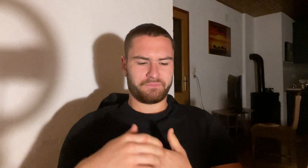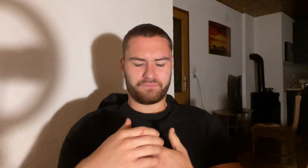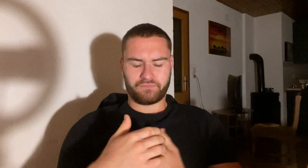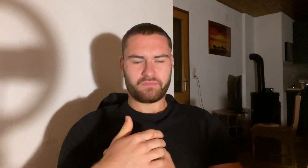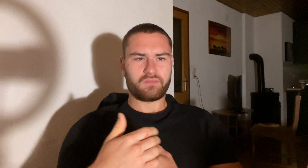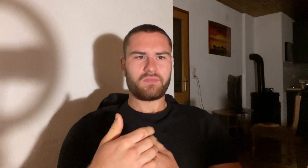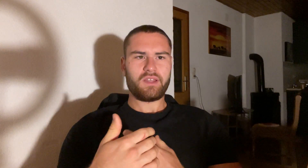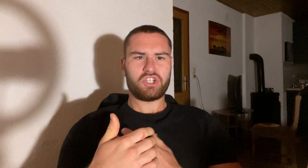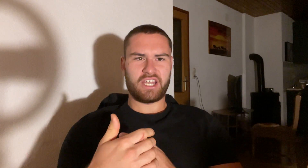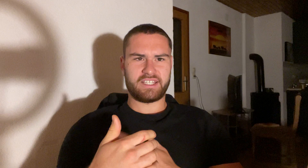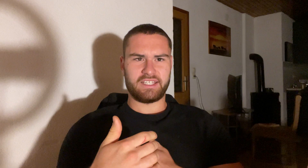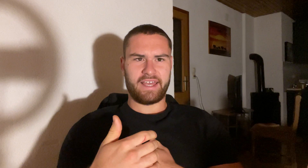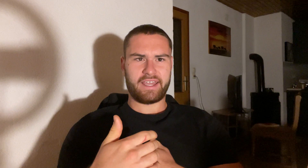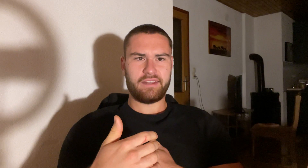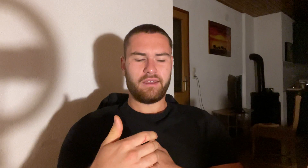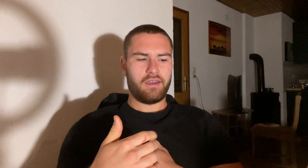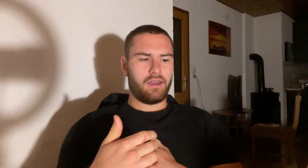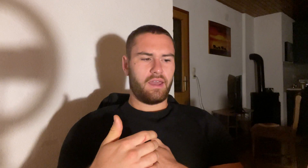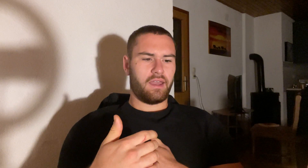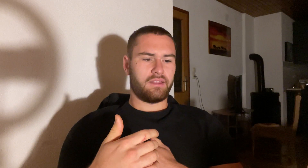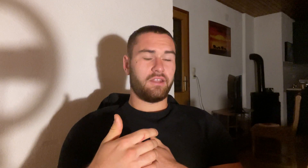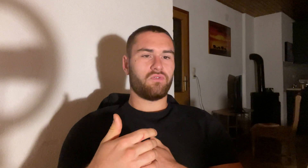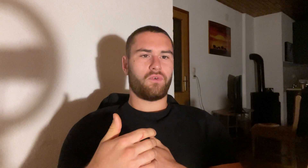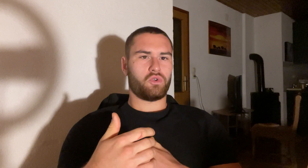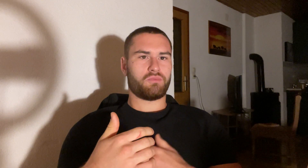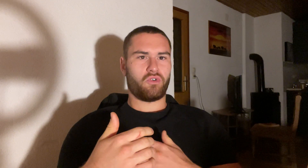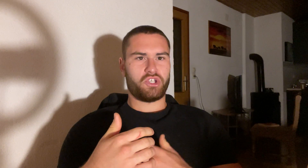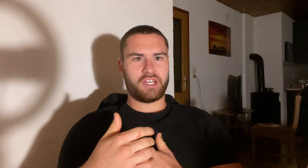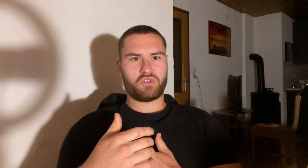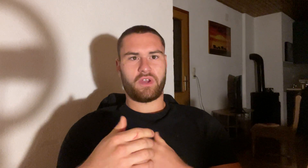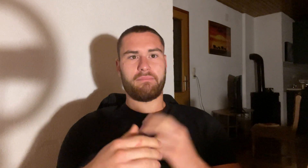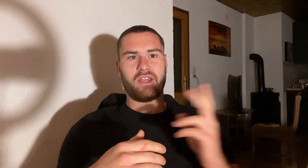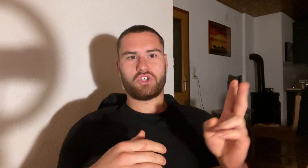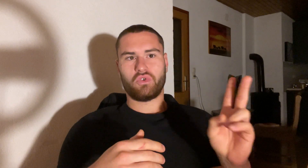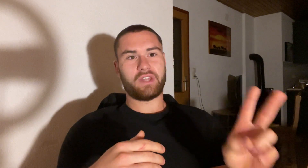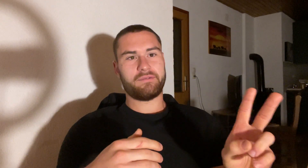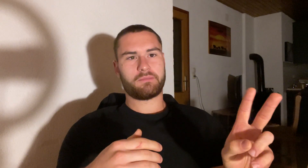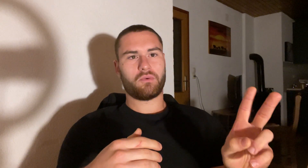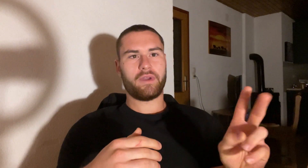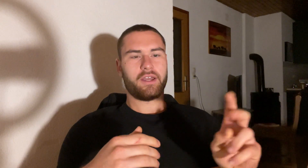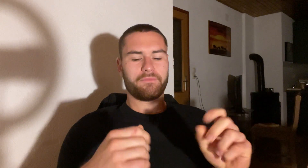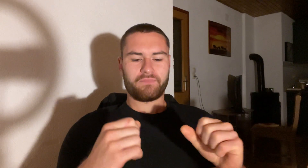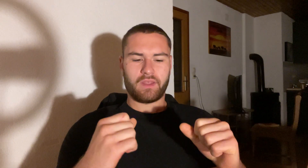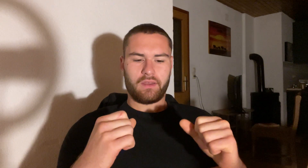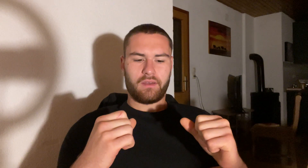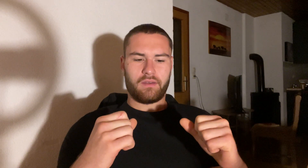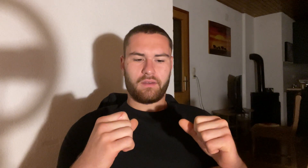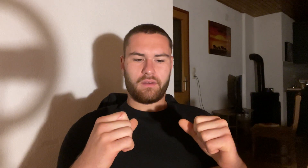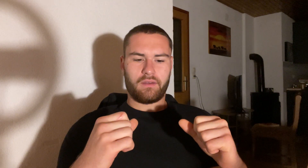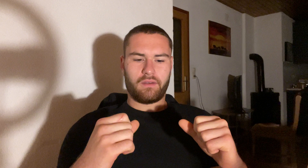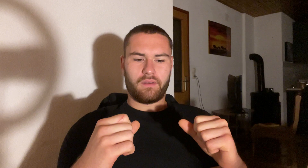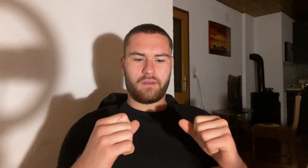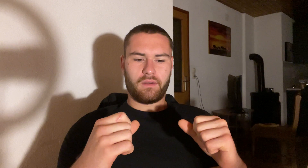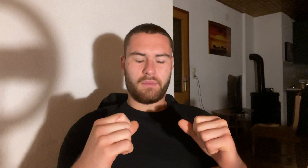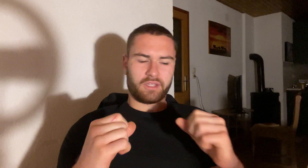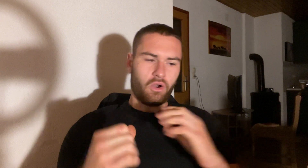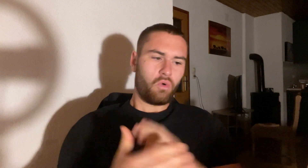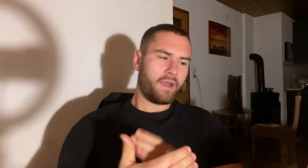chest is lacking and I need to focus more on chest, so I bench two times per week. But, oh my